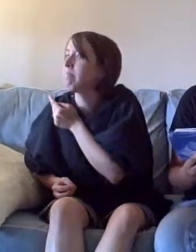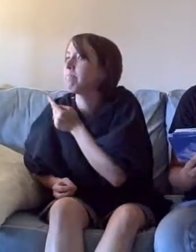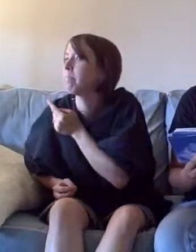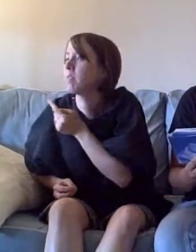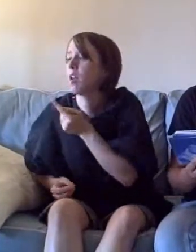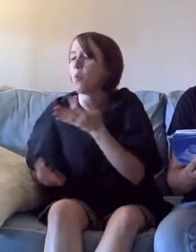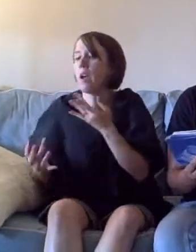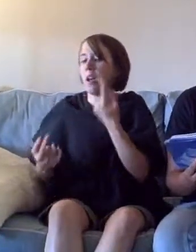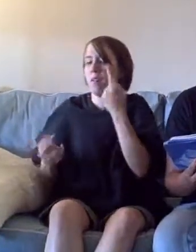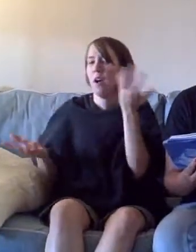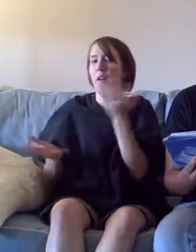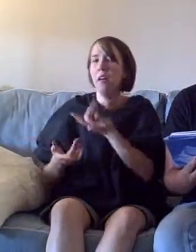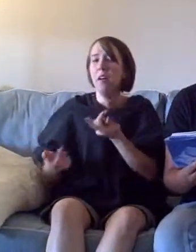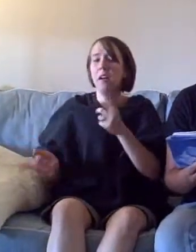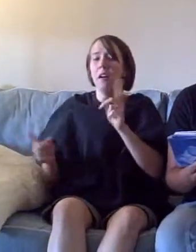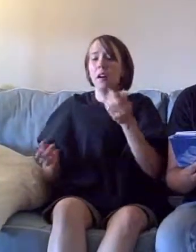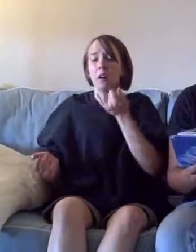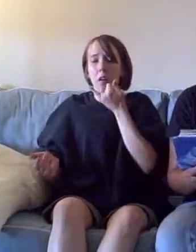over again.